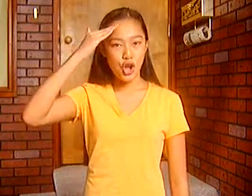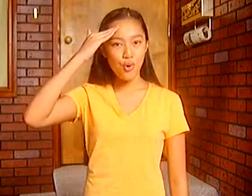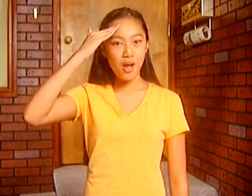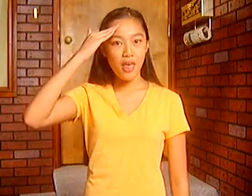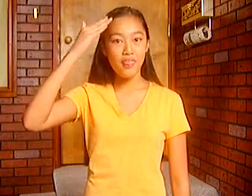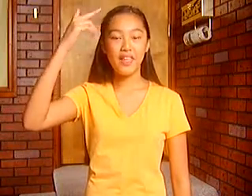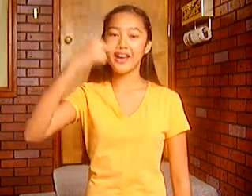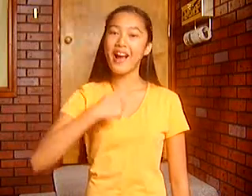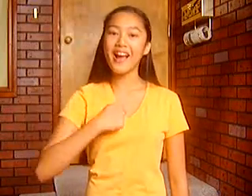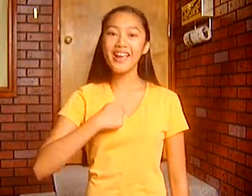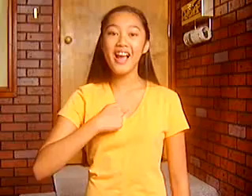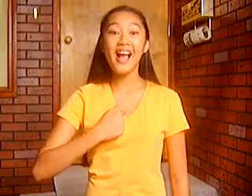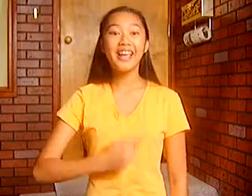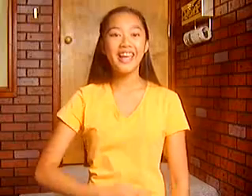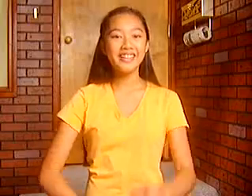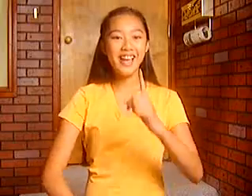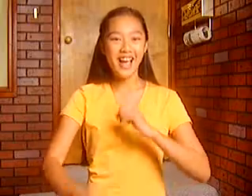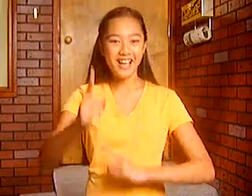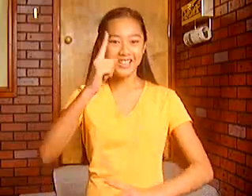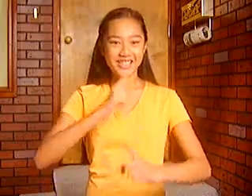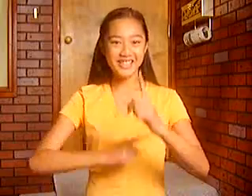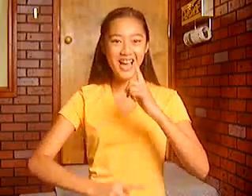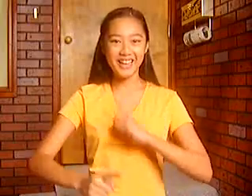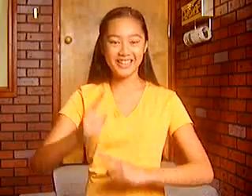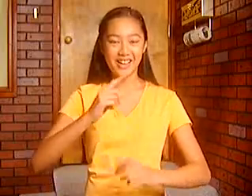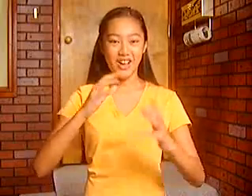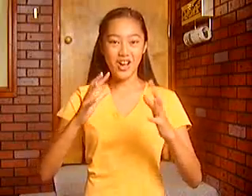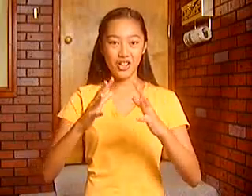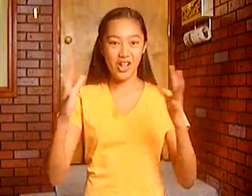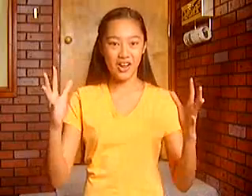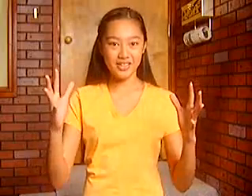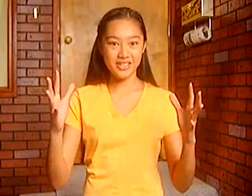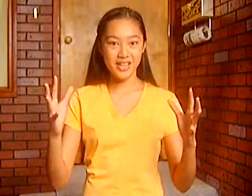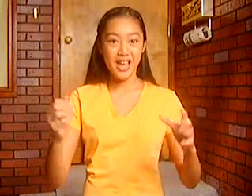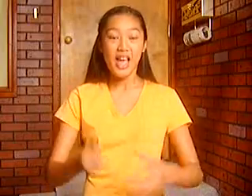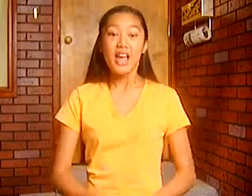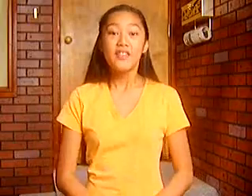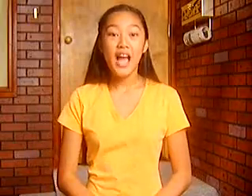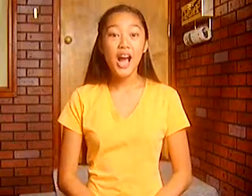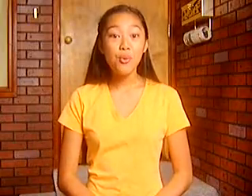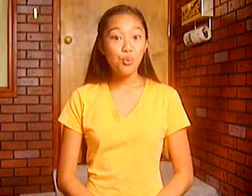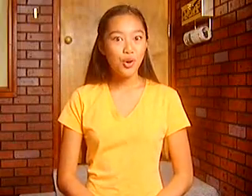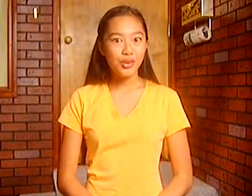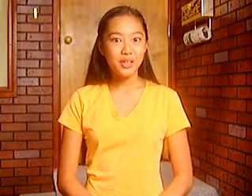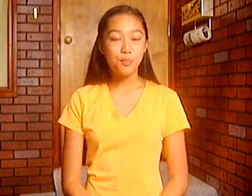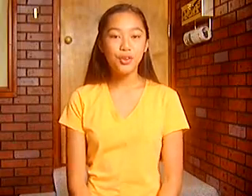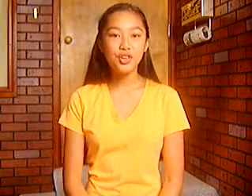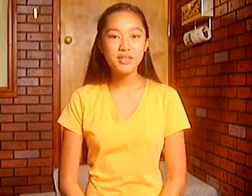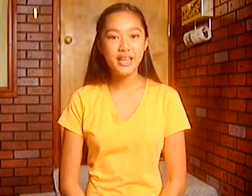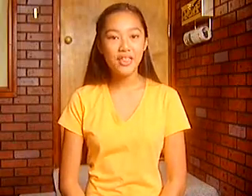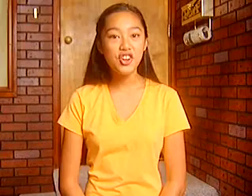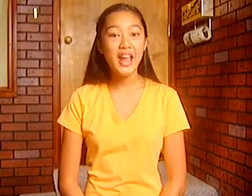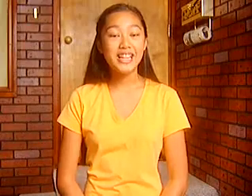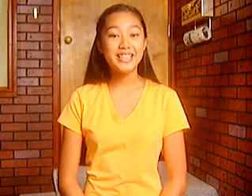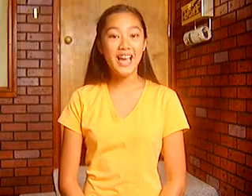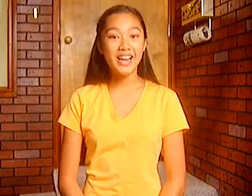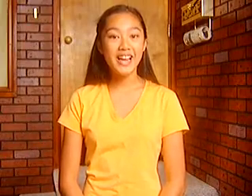know that I can Sign-A-Lot. Now, we are going to put those together and sign